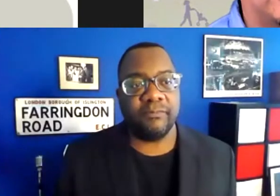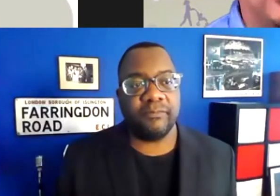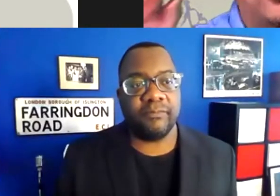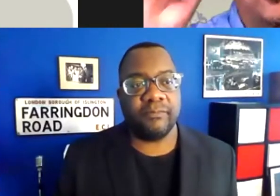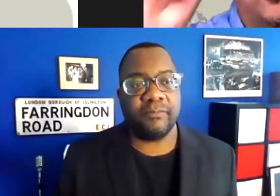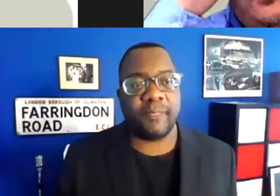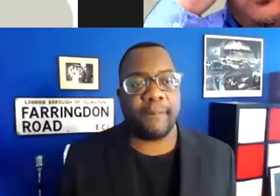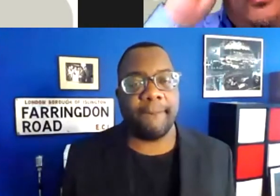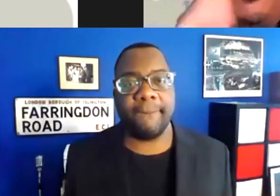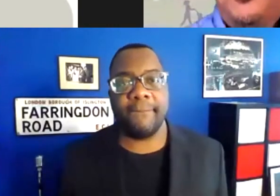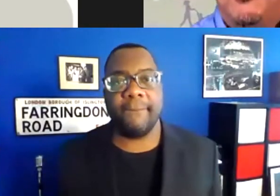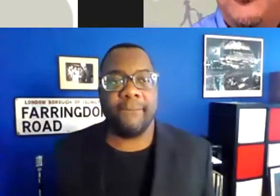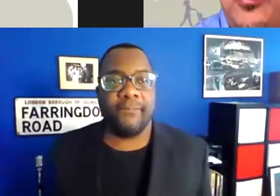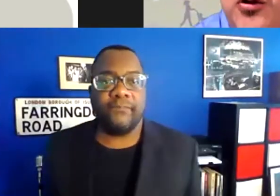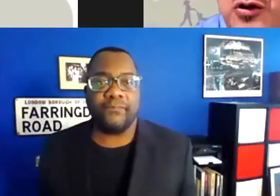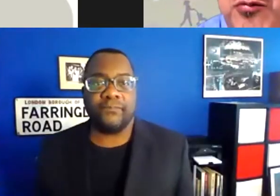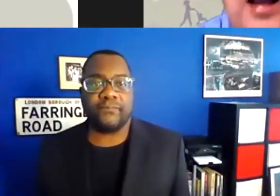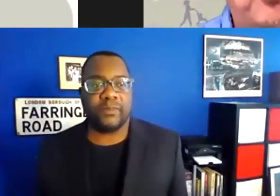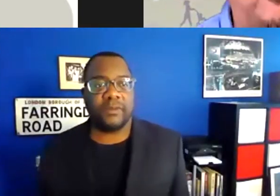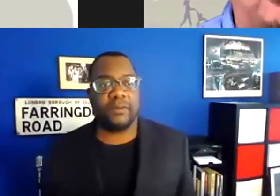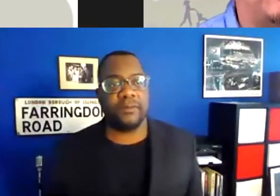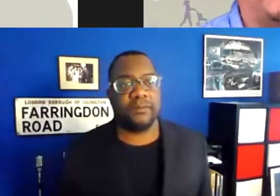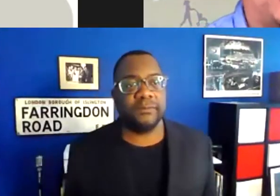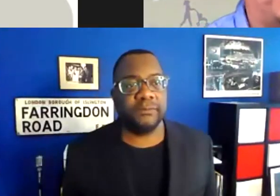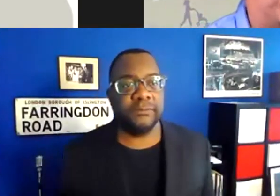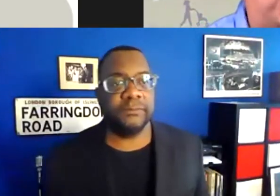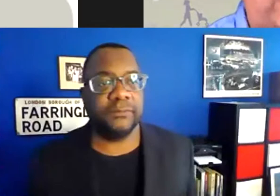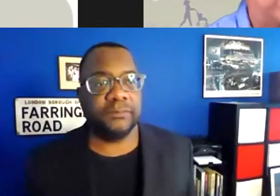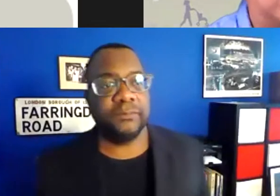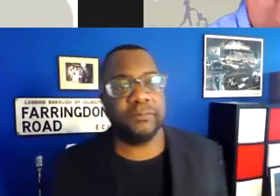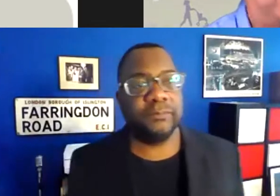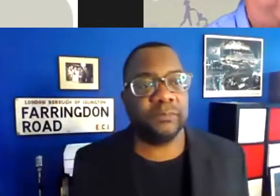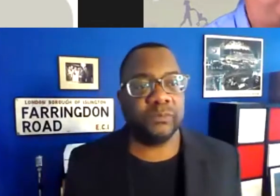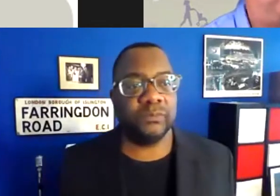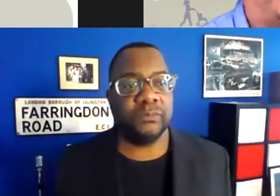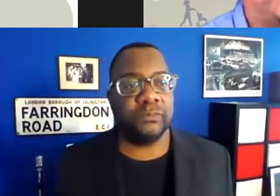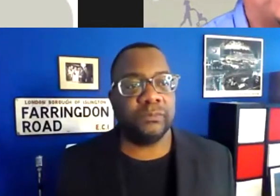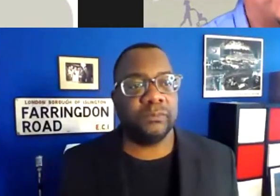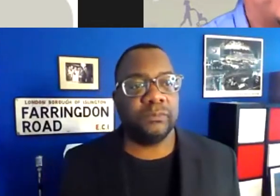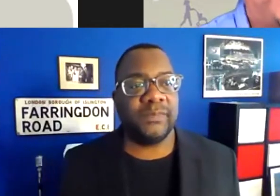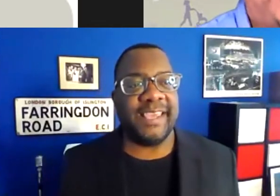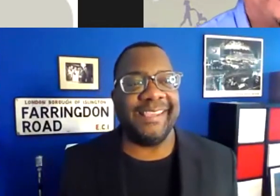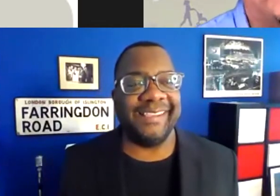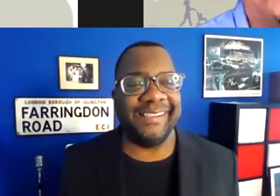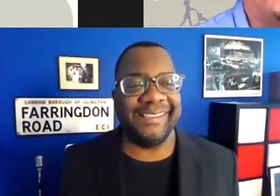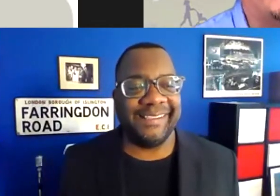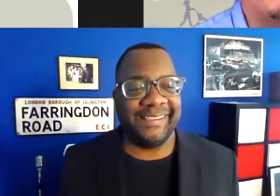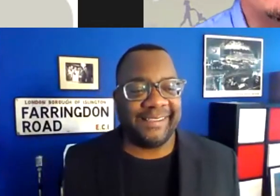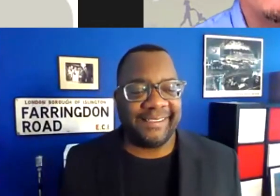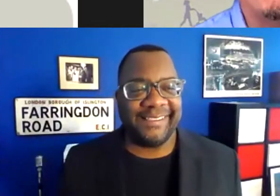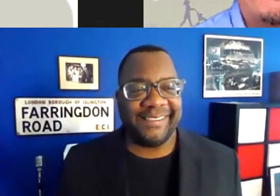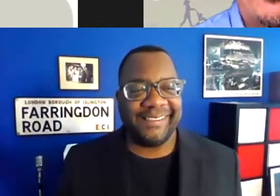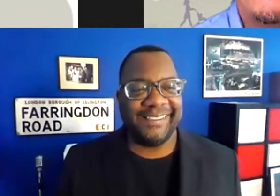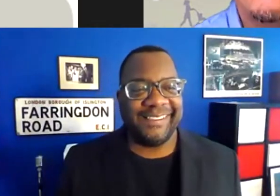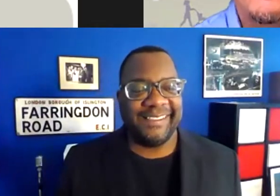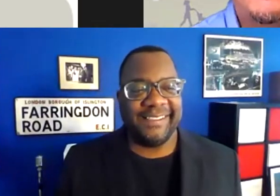Yeah, thank you. And those tax policy is interesting to me. I'm a former actual tax accountant and so it all is interesting for me